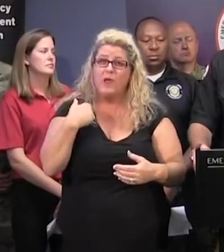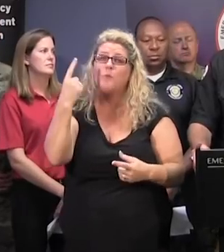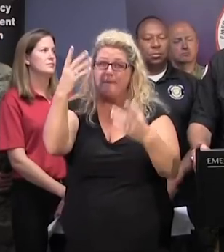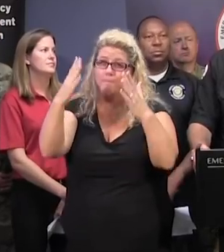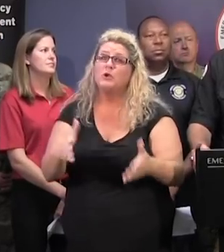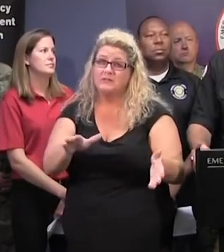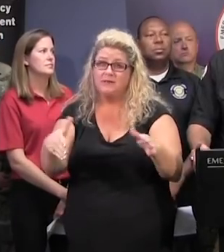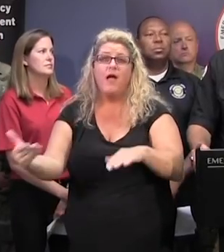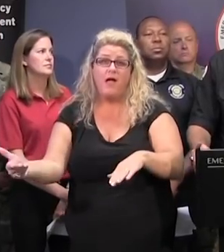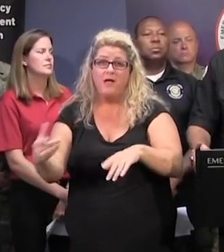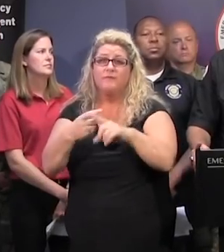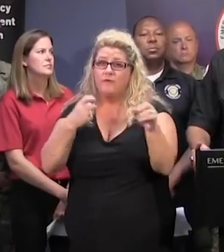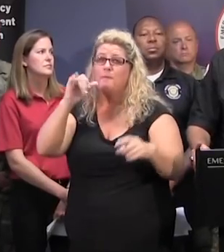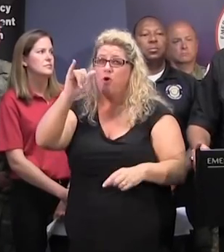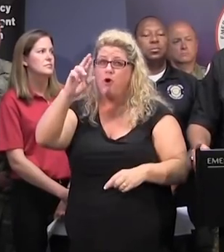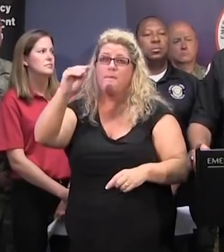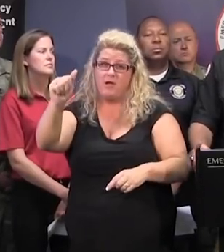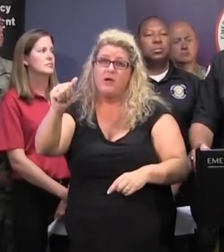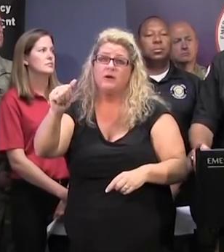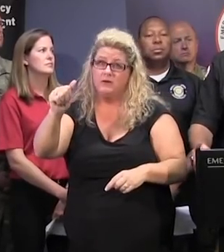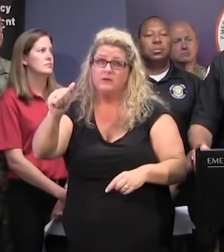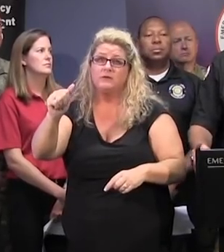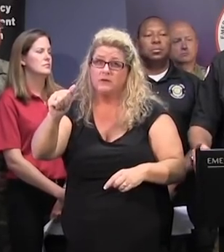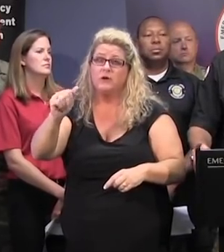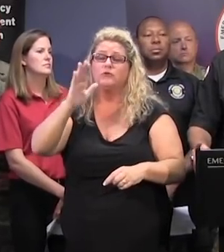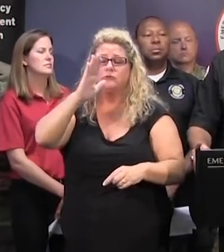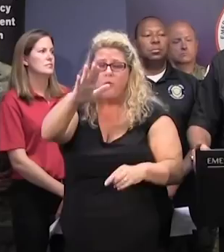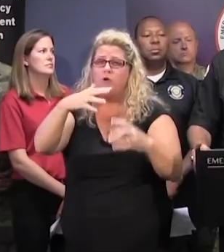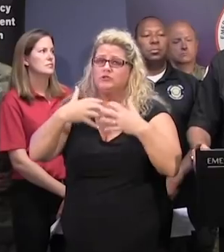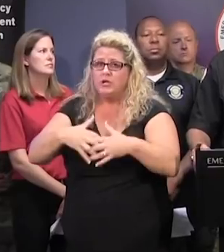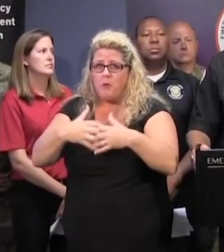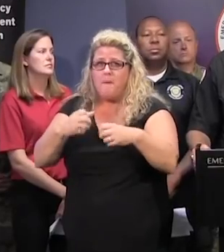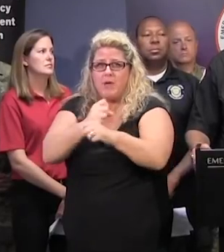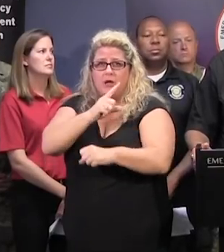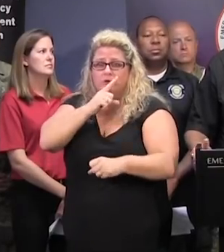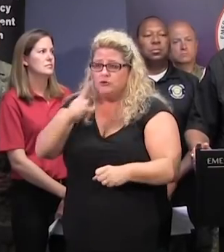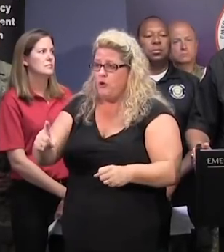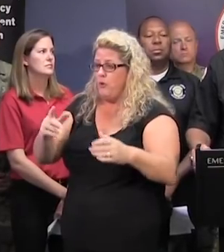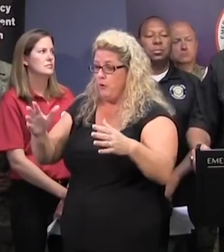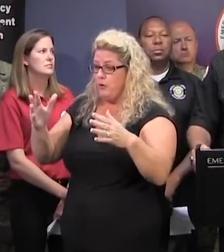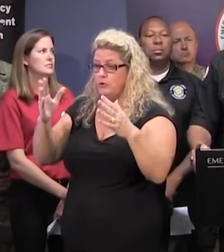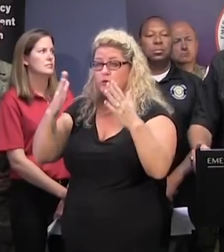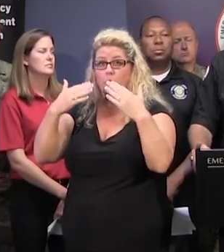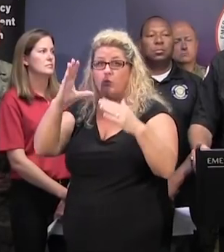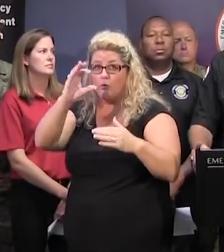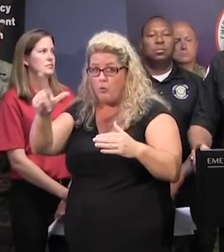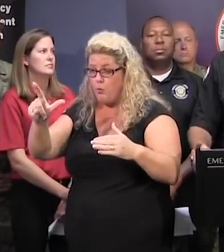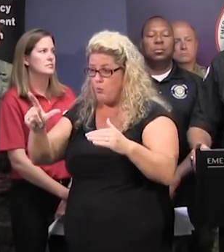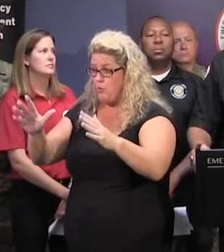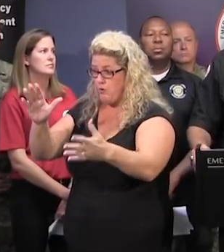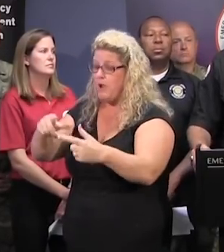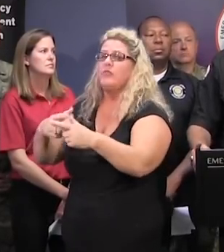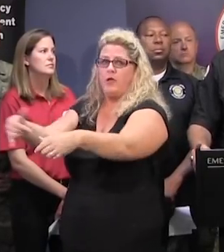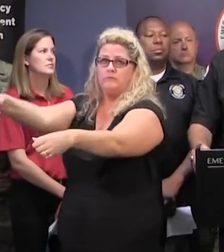following Hurricane Irma as a result of this, make sure that you fuel your generator after it's cooled down and never run your generator inside